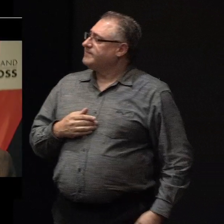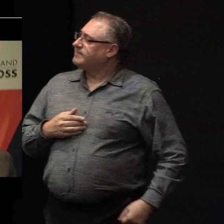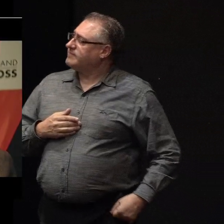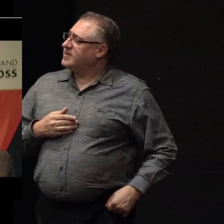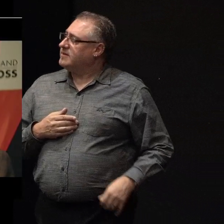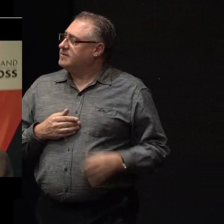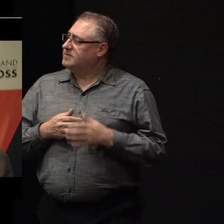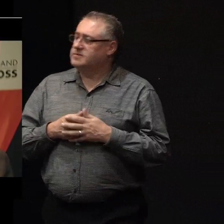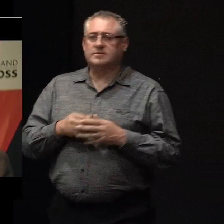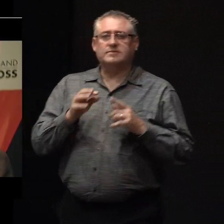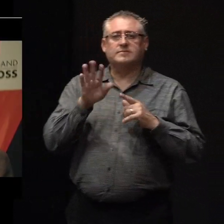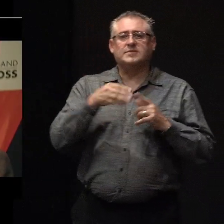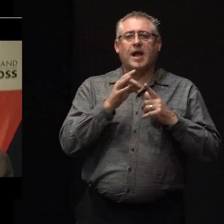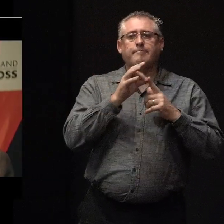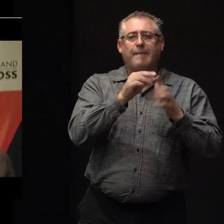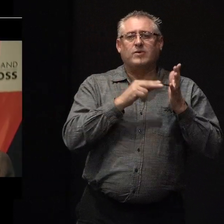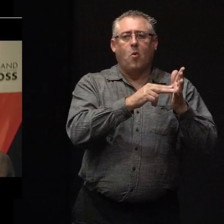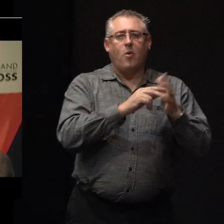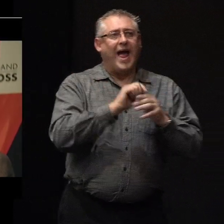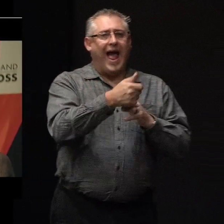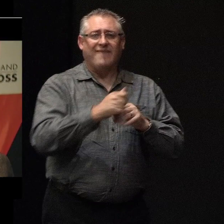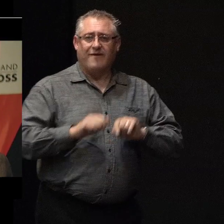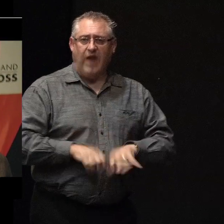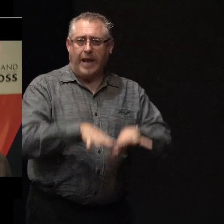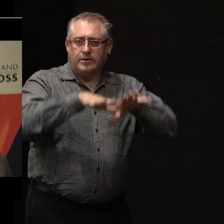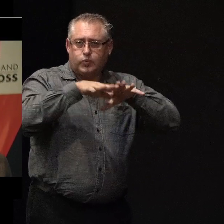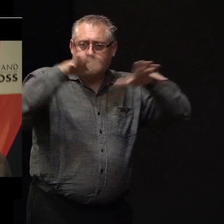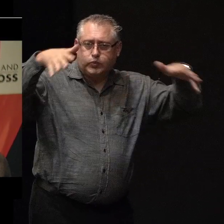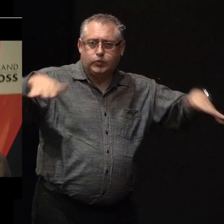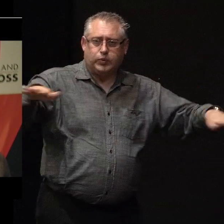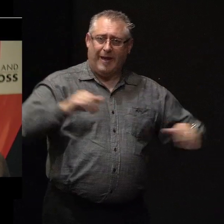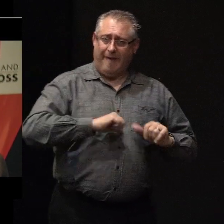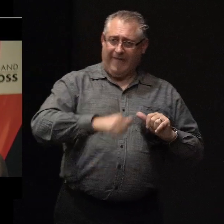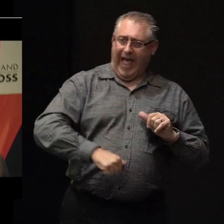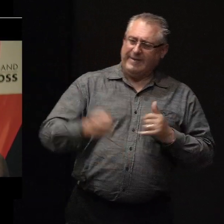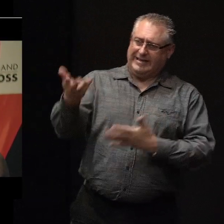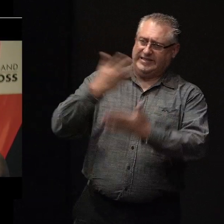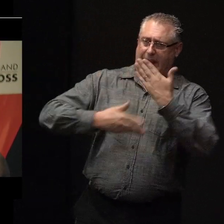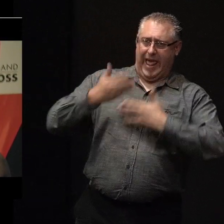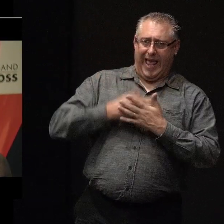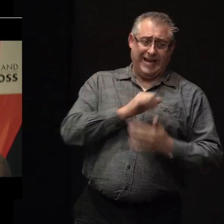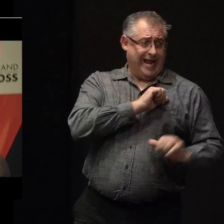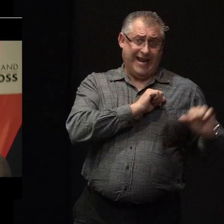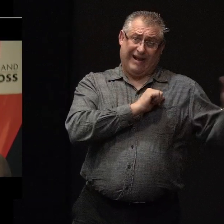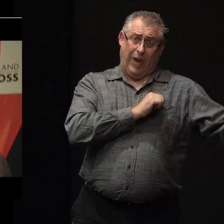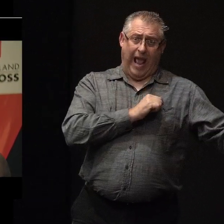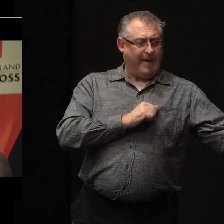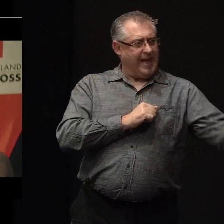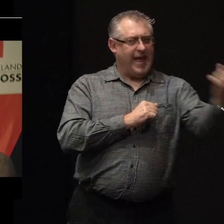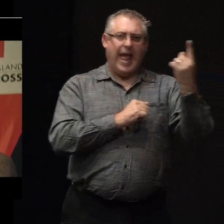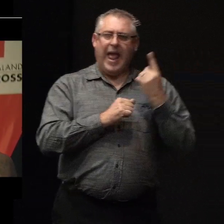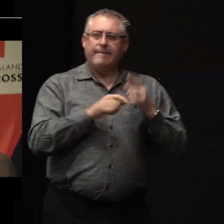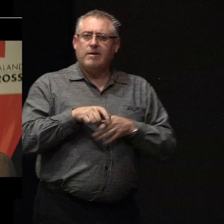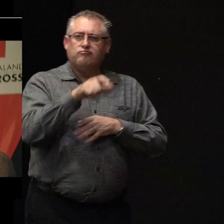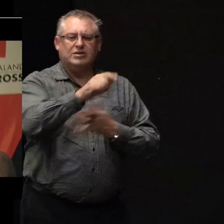Palmerston North after the Manawatu floods. And I remember a farmer describing his neighbour coming to him. The neighbour's bridges had been